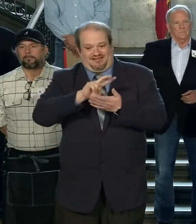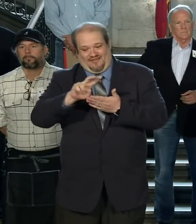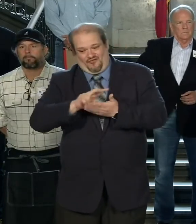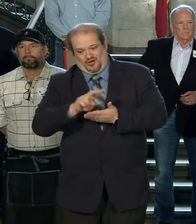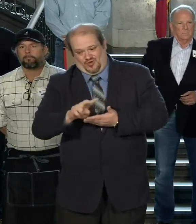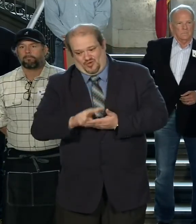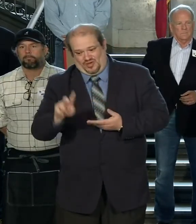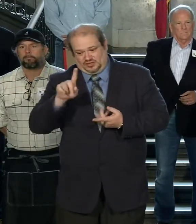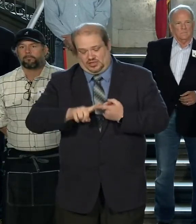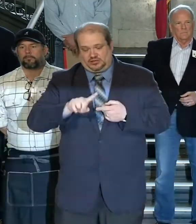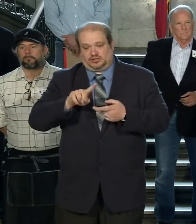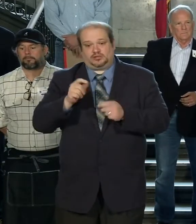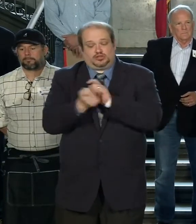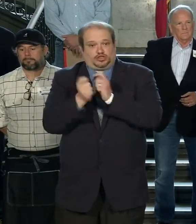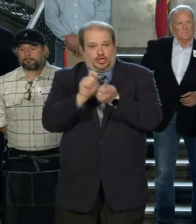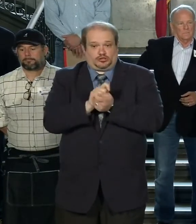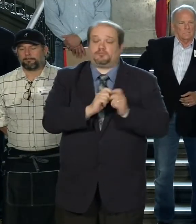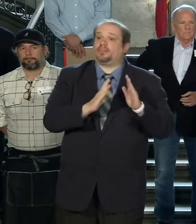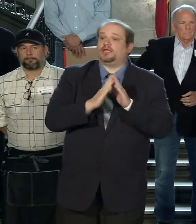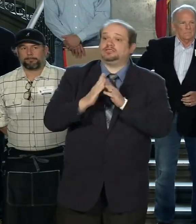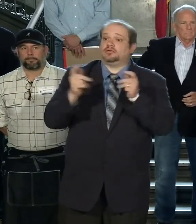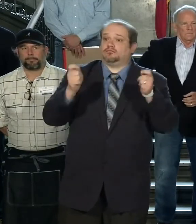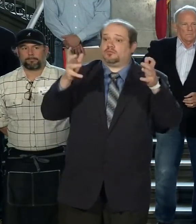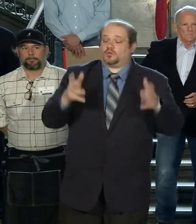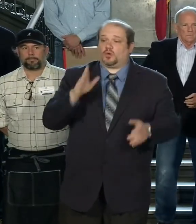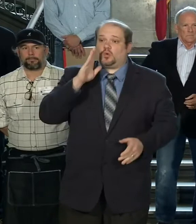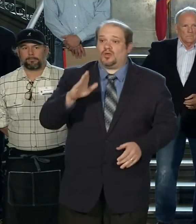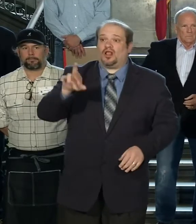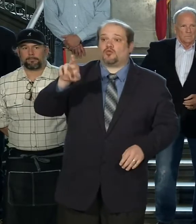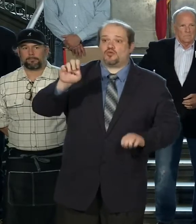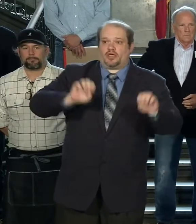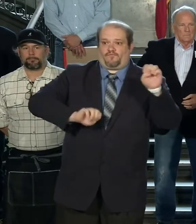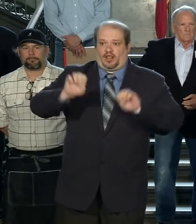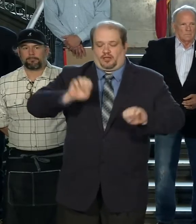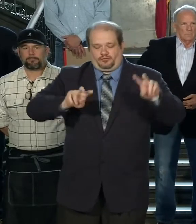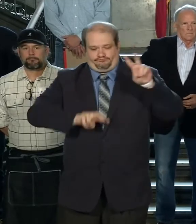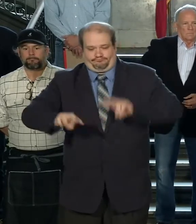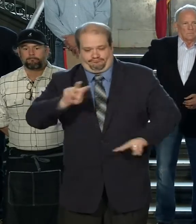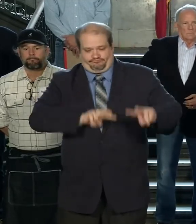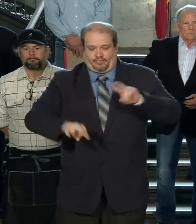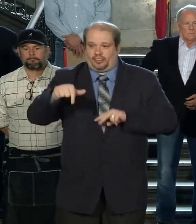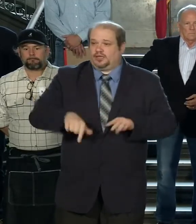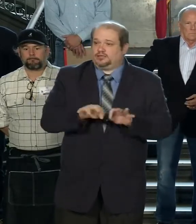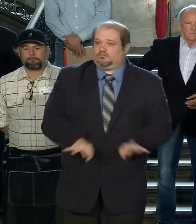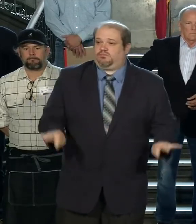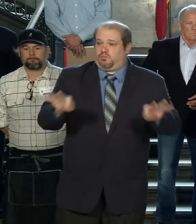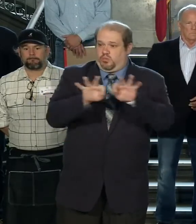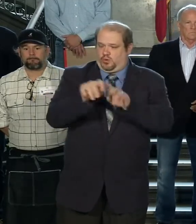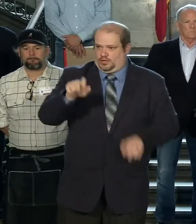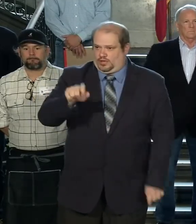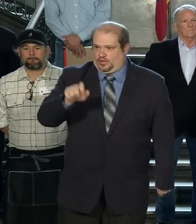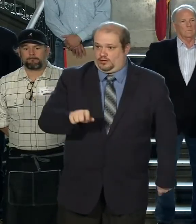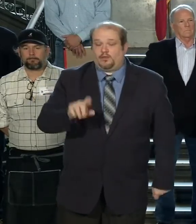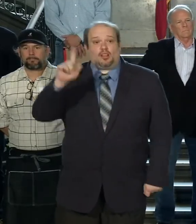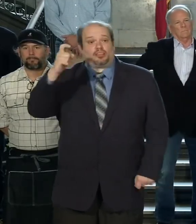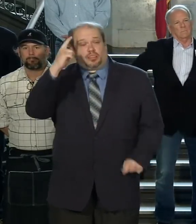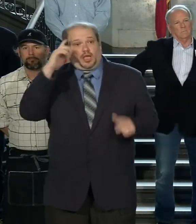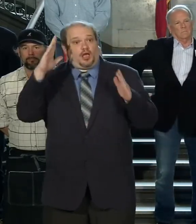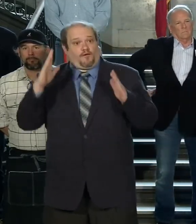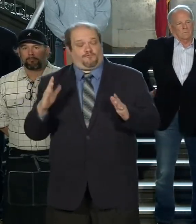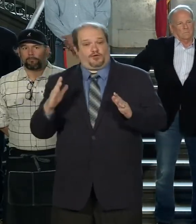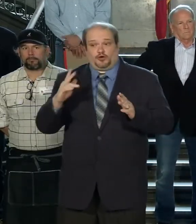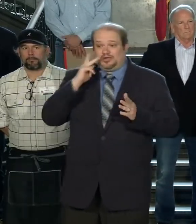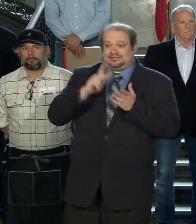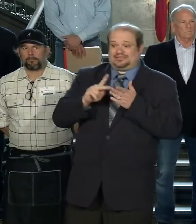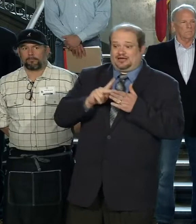weeks. City administration will reevaluate this urgent need. Governor Hutchison and Secretary